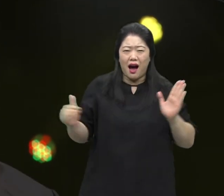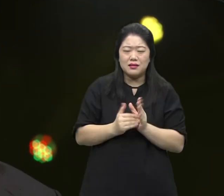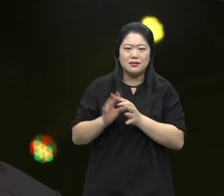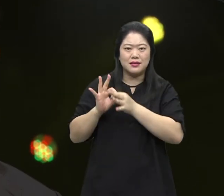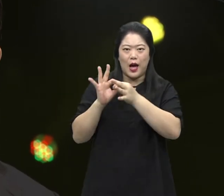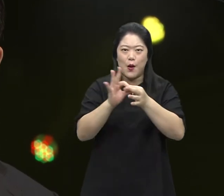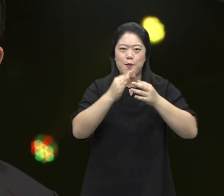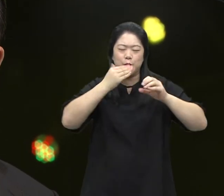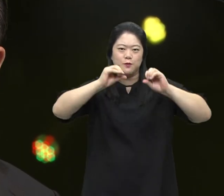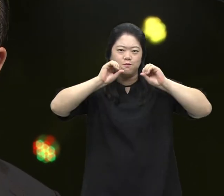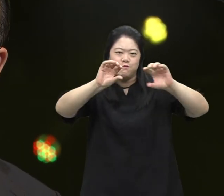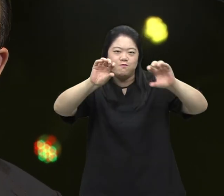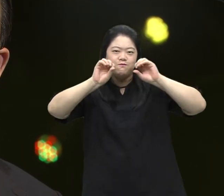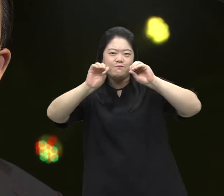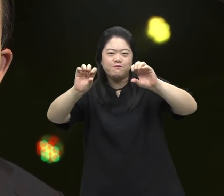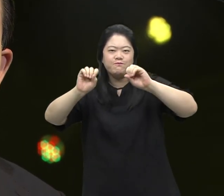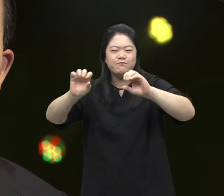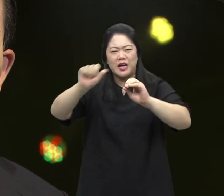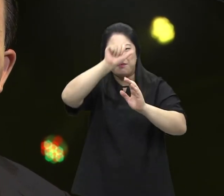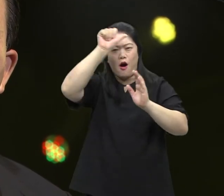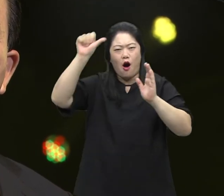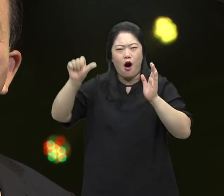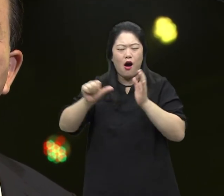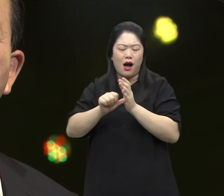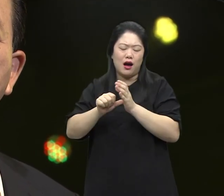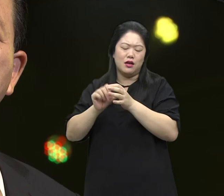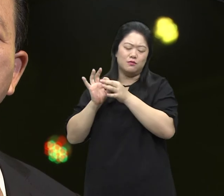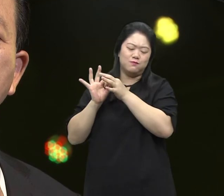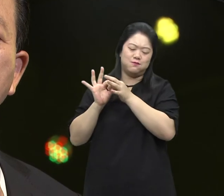And together with them, we have walked on this covenant journey.